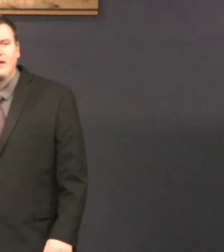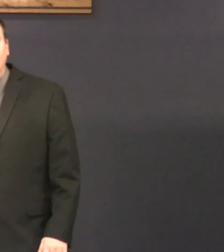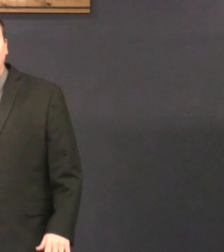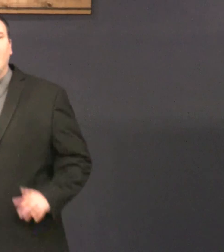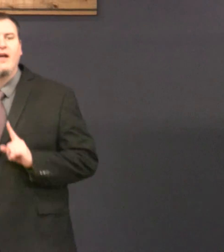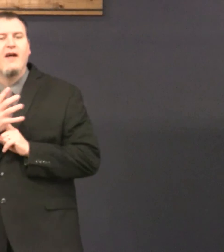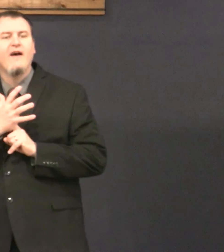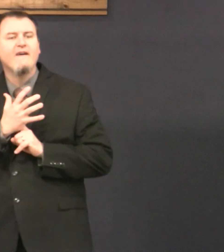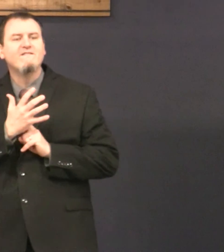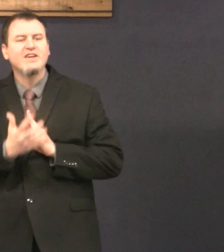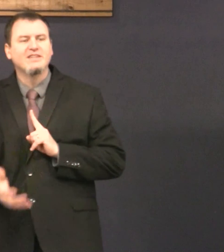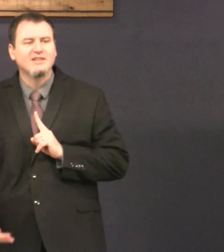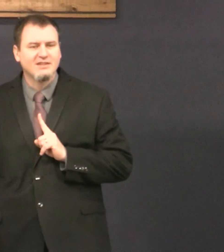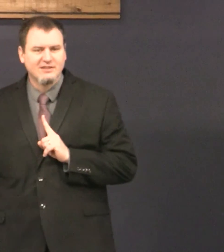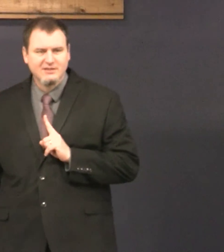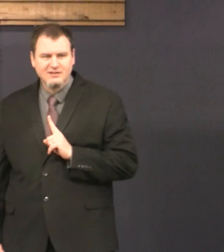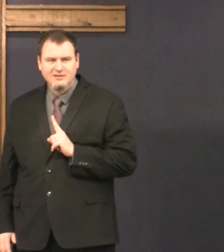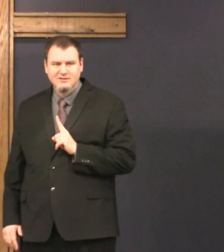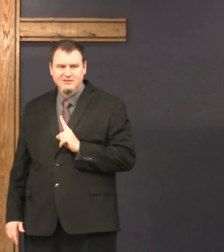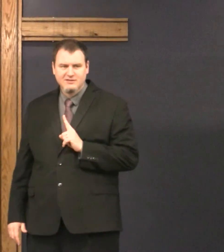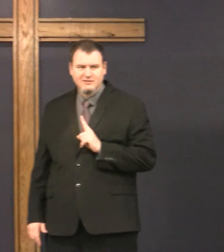that they would would available